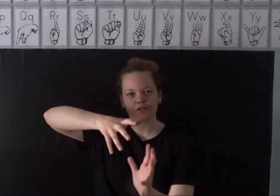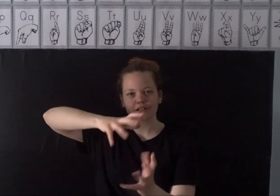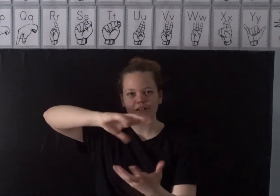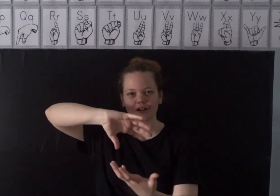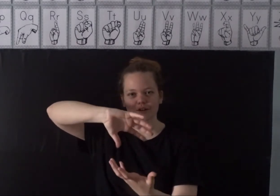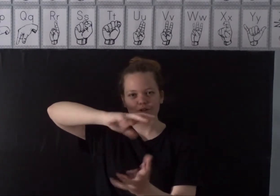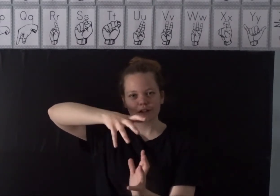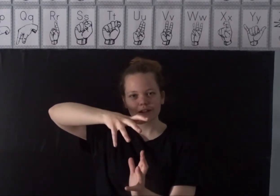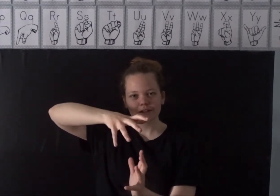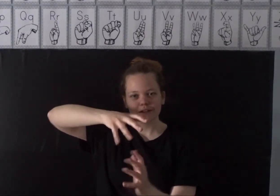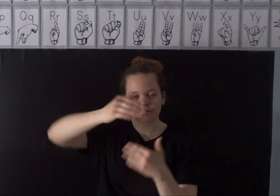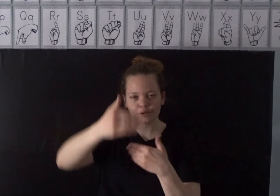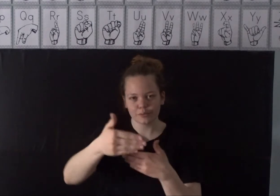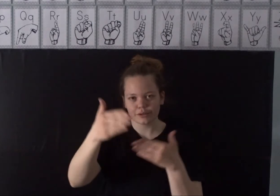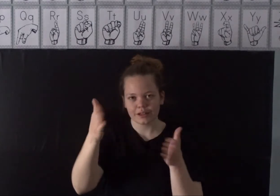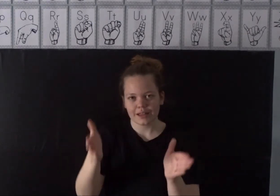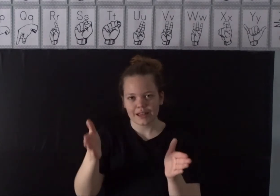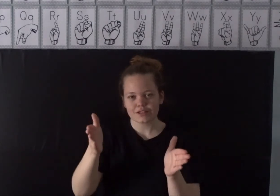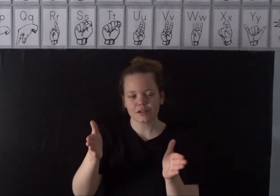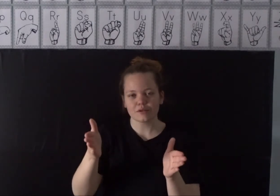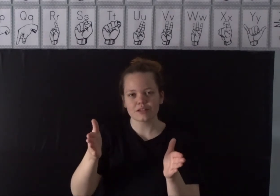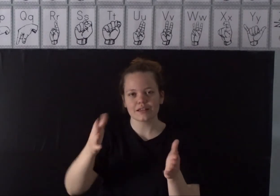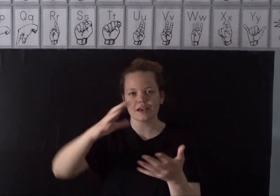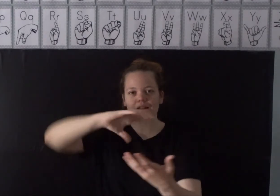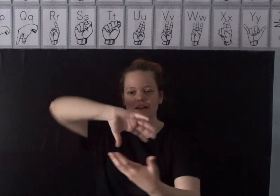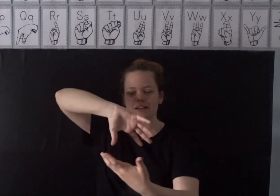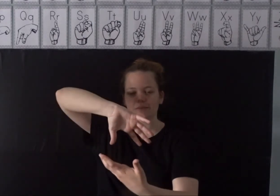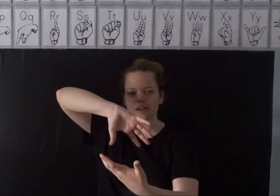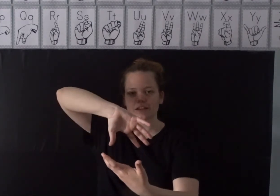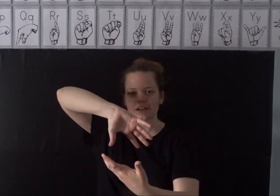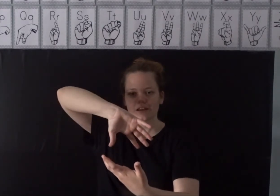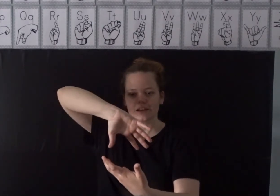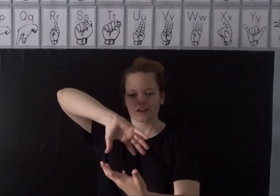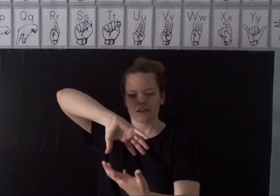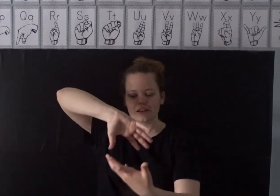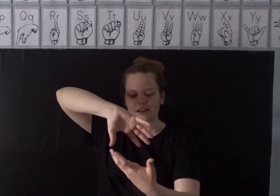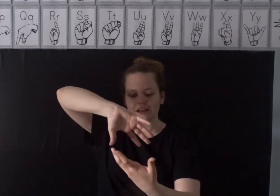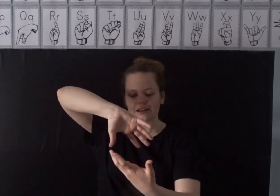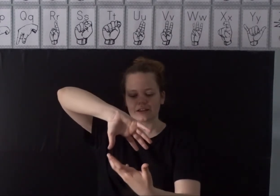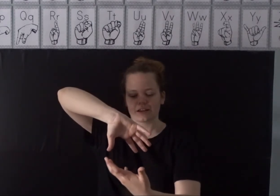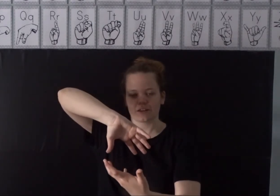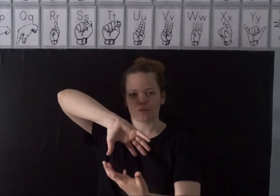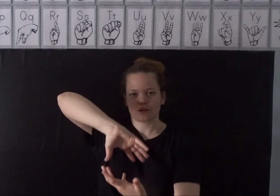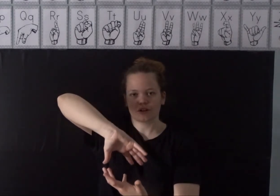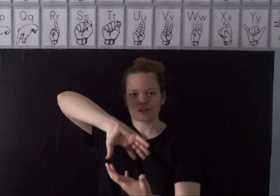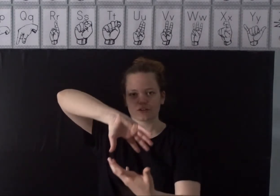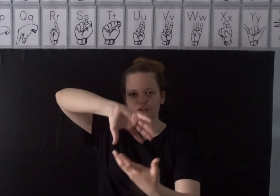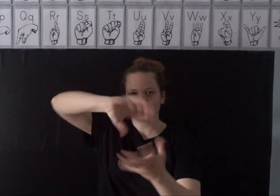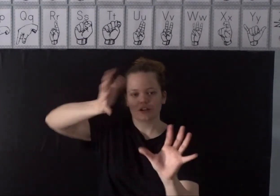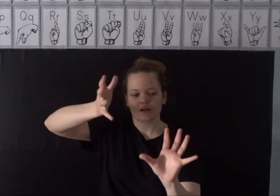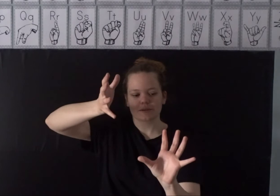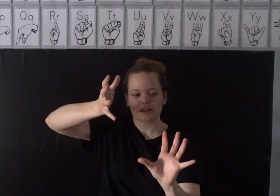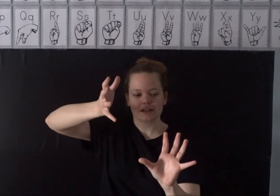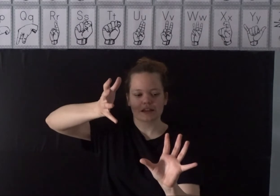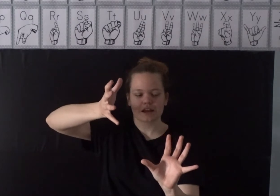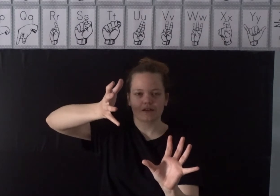almost like that except it is like the world is turned upside down